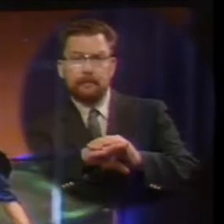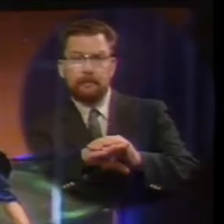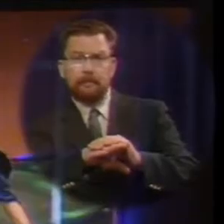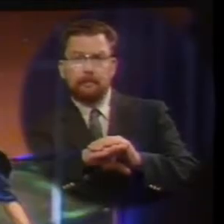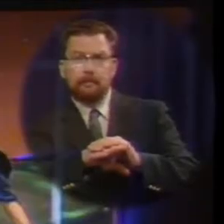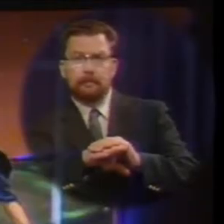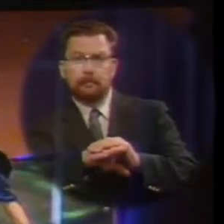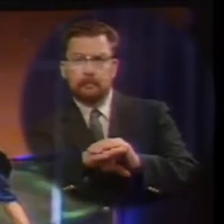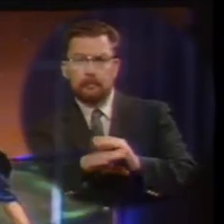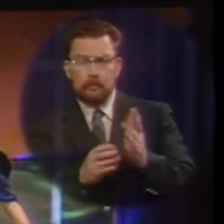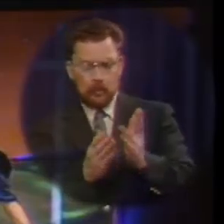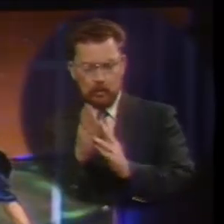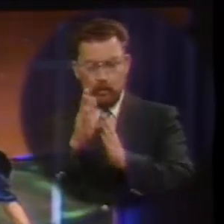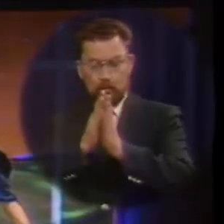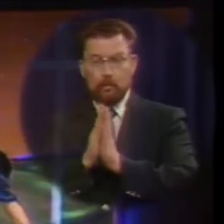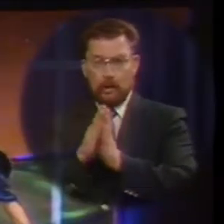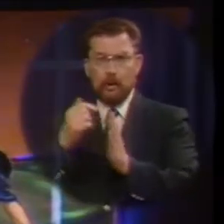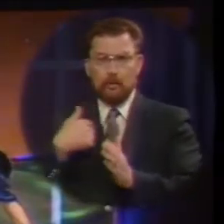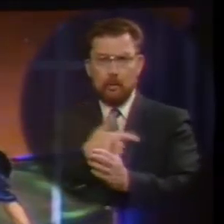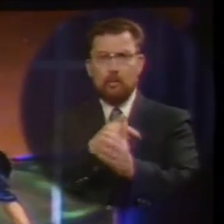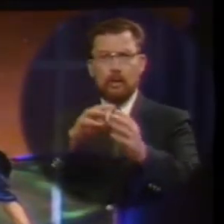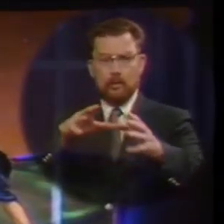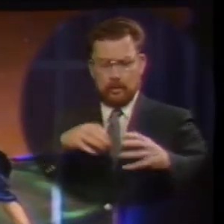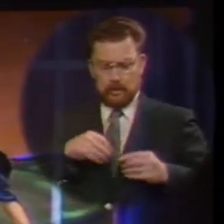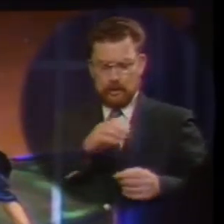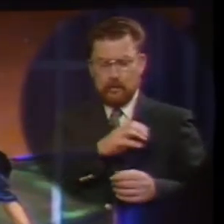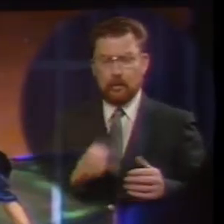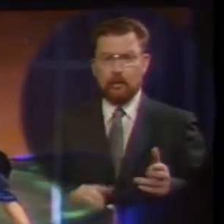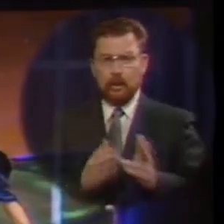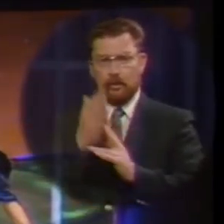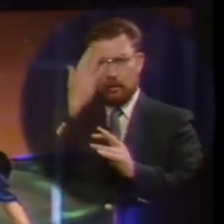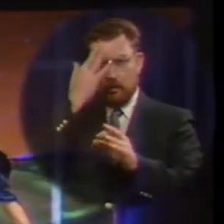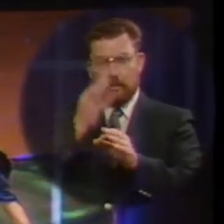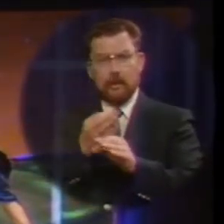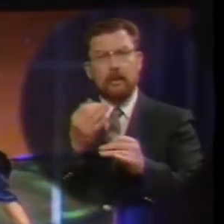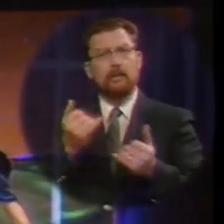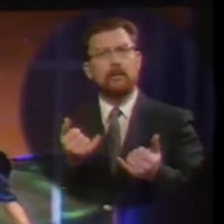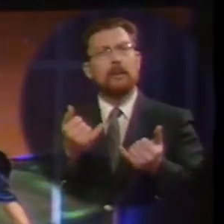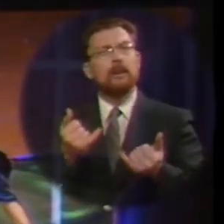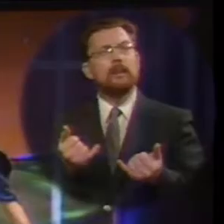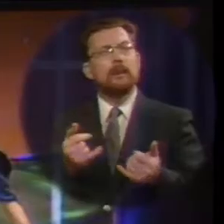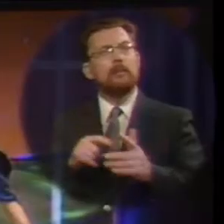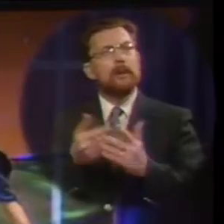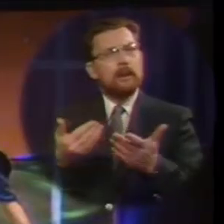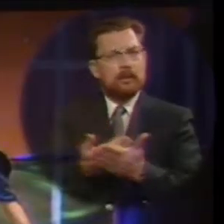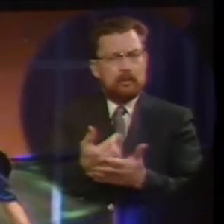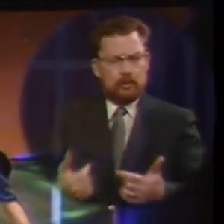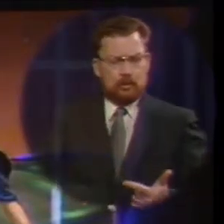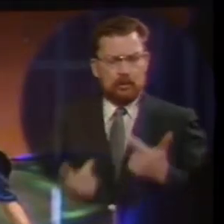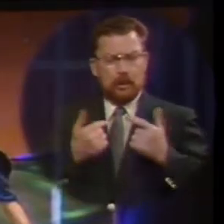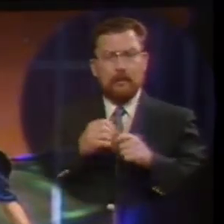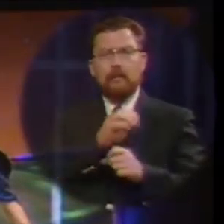through prayer receive christ by faith right now begin a new life in christ right now